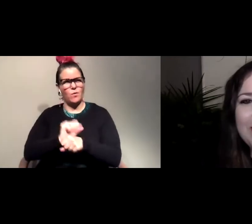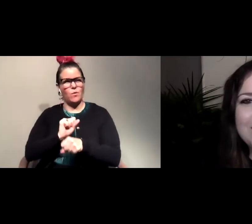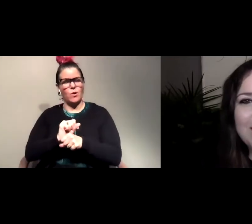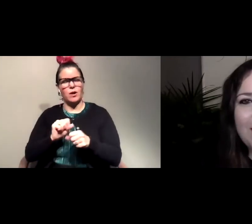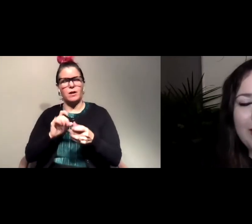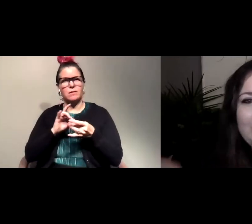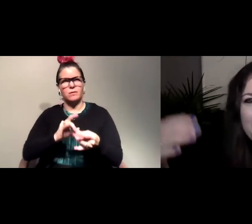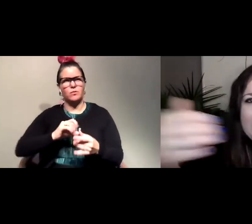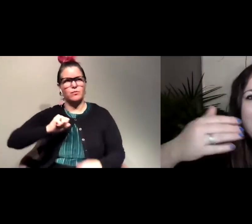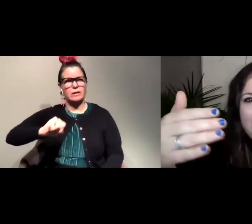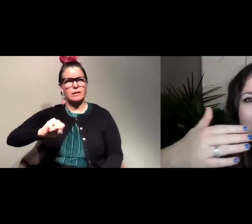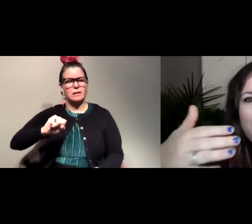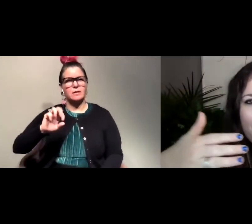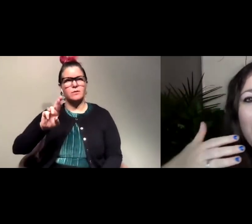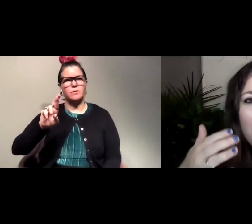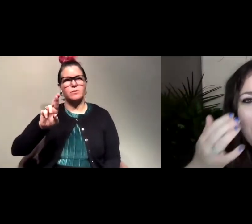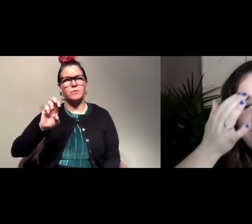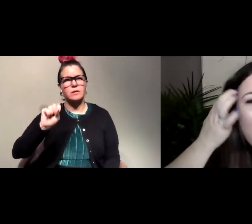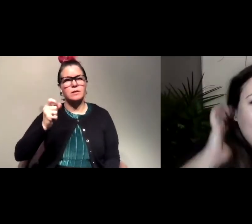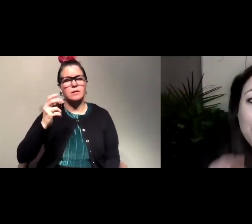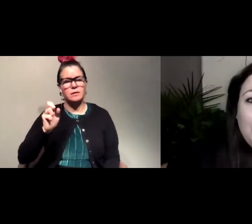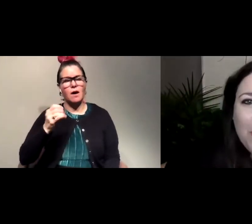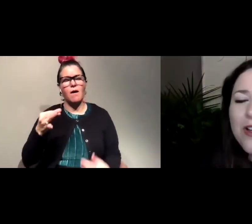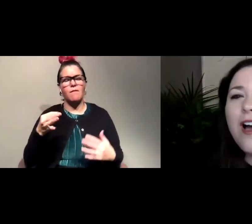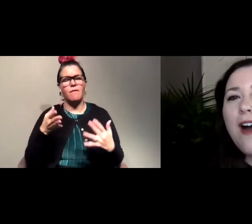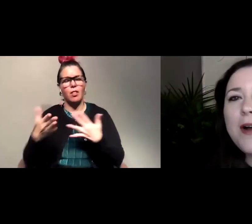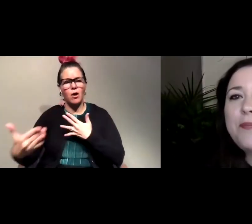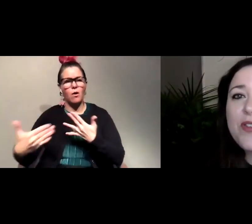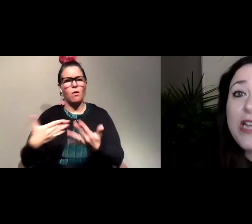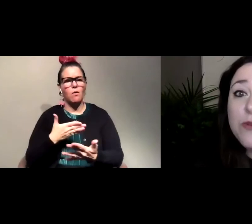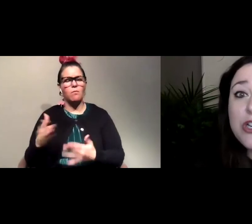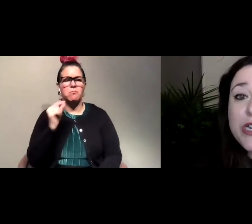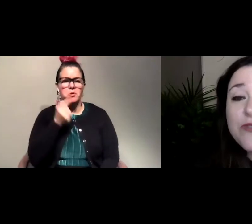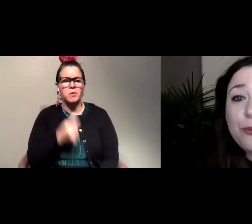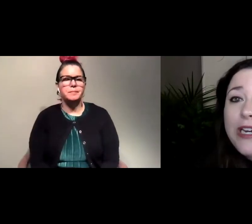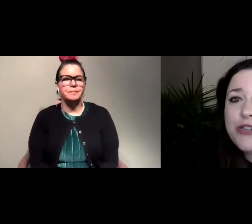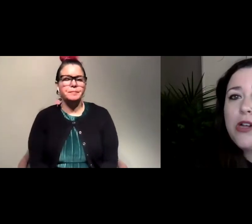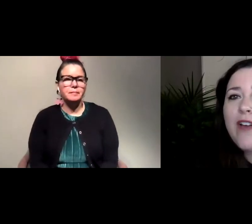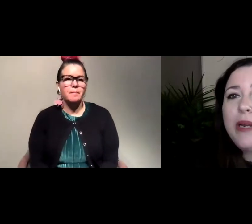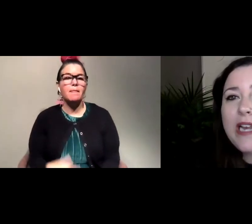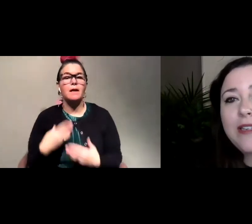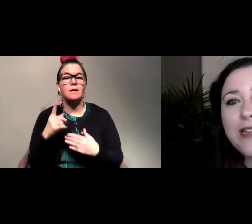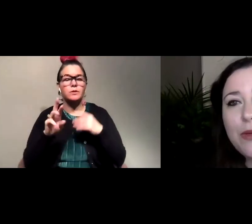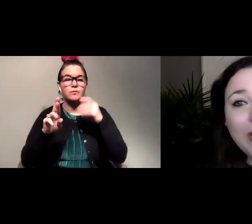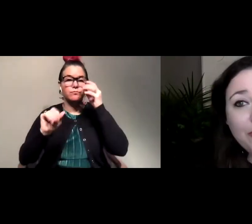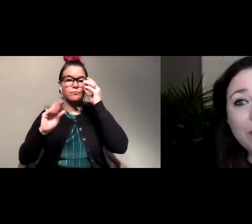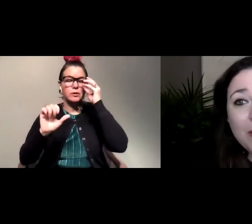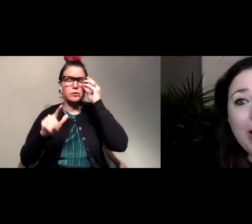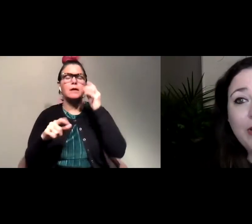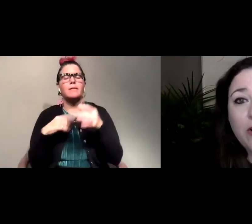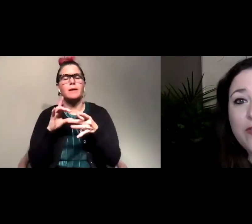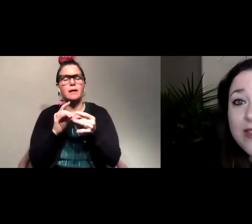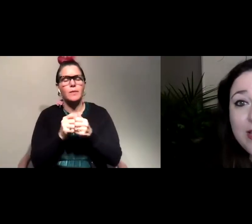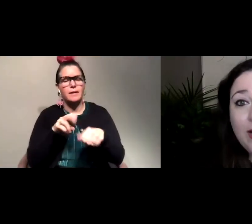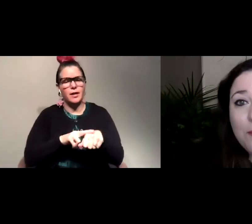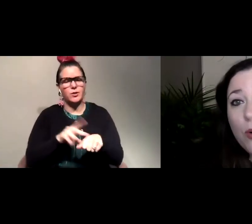but that's like resistance of flow oh that's really cool the next question is Rachel I've been connecting with nature in my